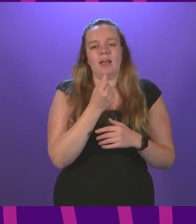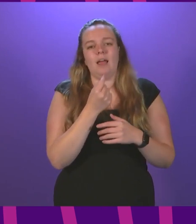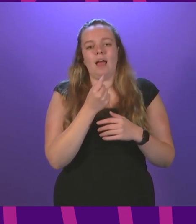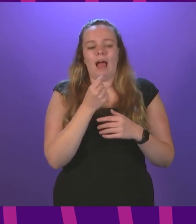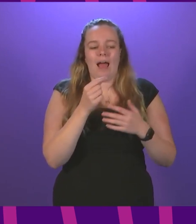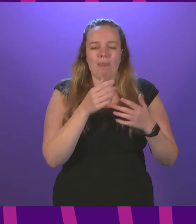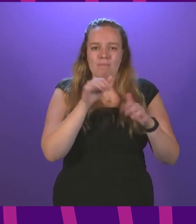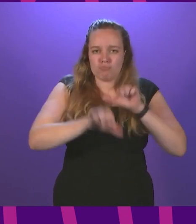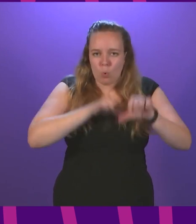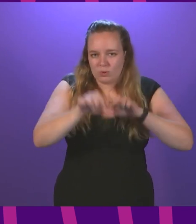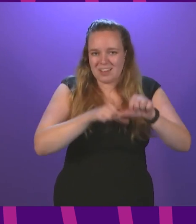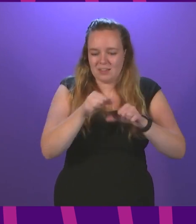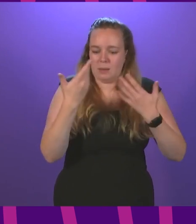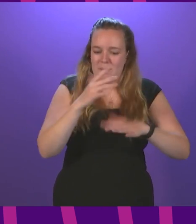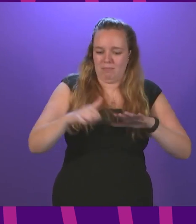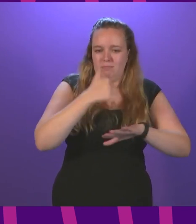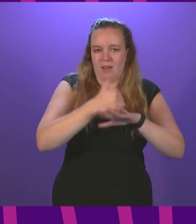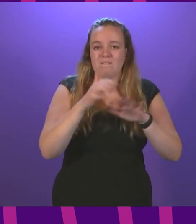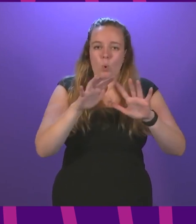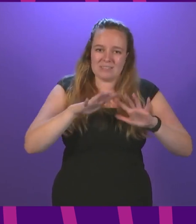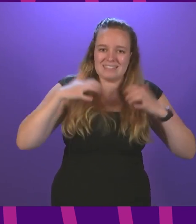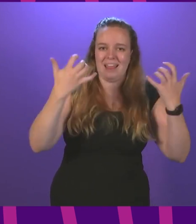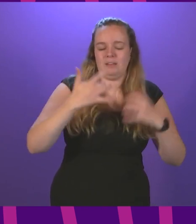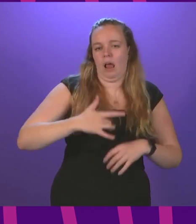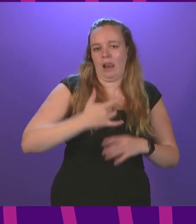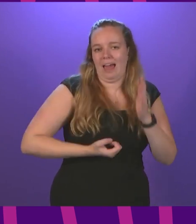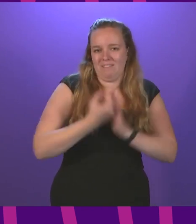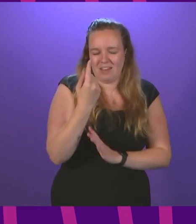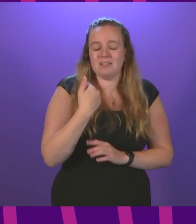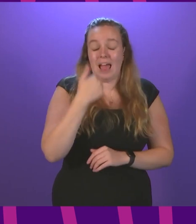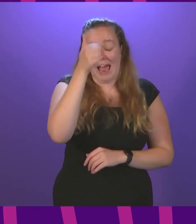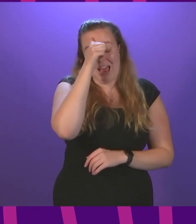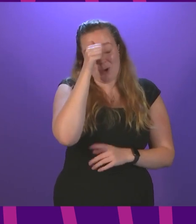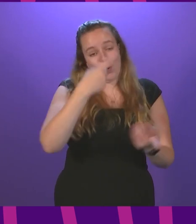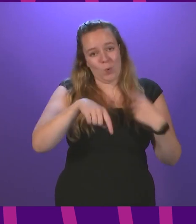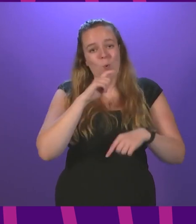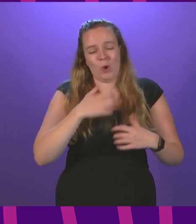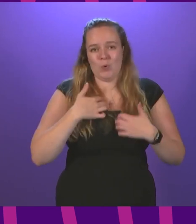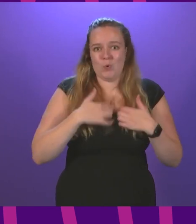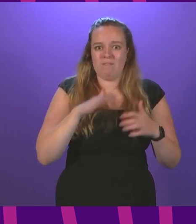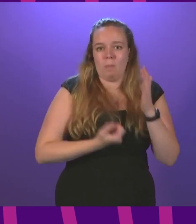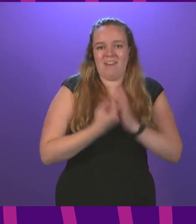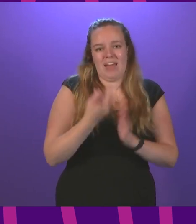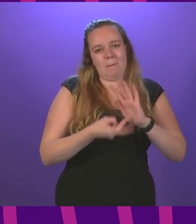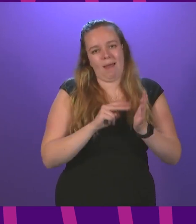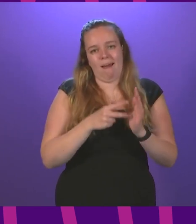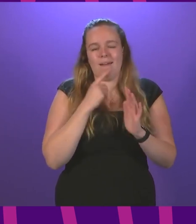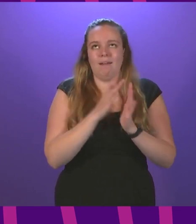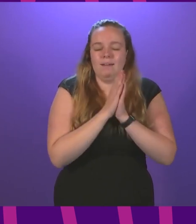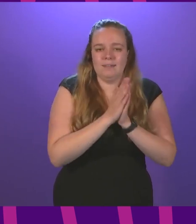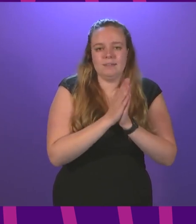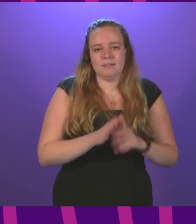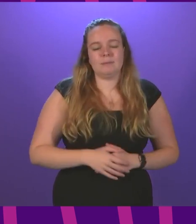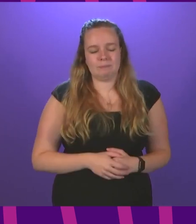process, which have been in place for stadia and live events. I know this will be welcomed by event planners and local